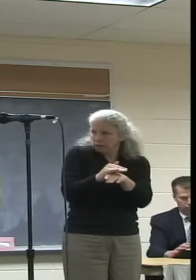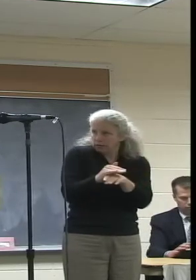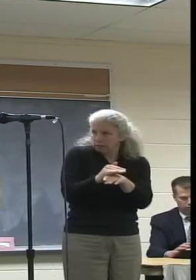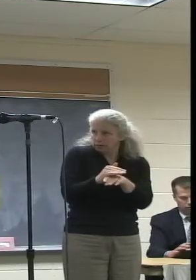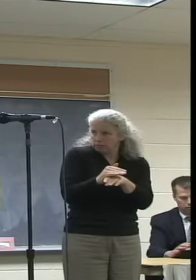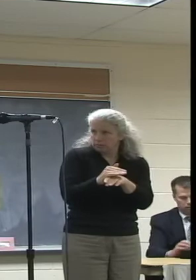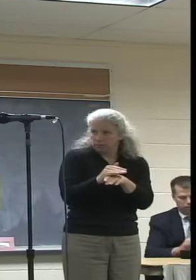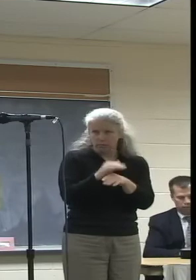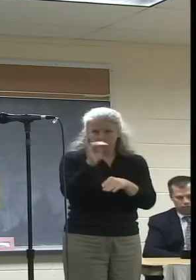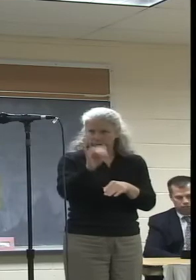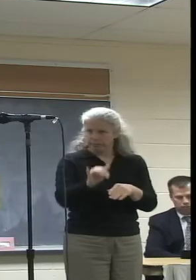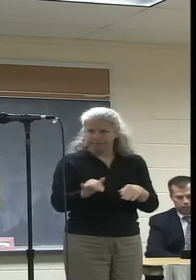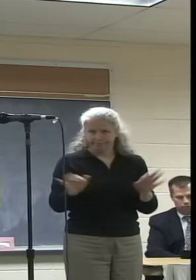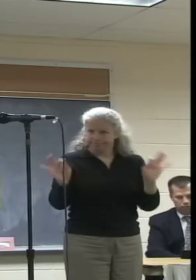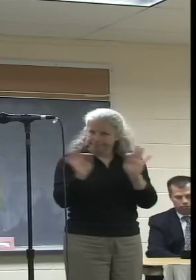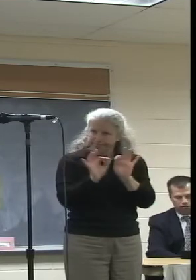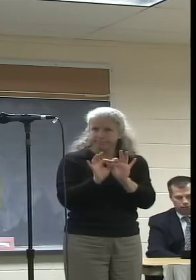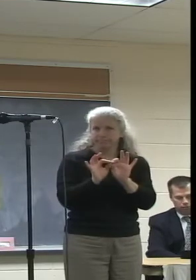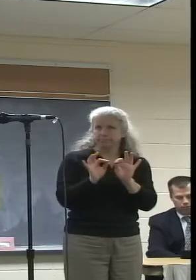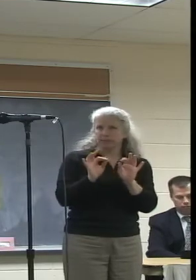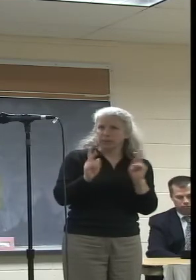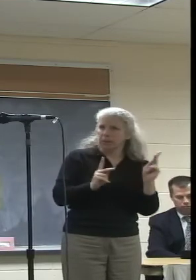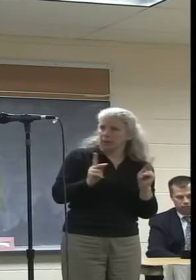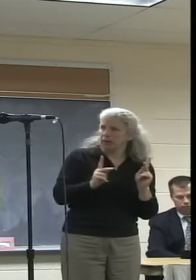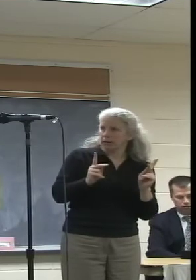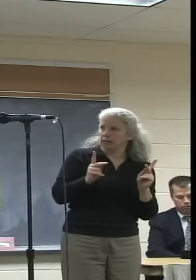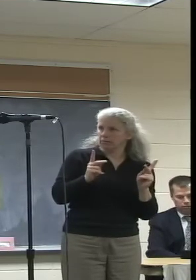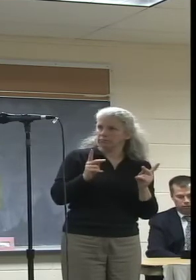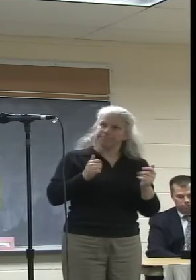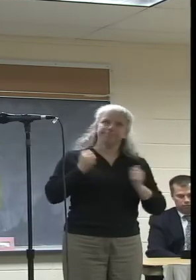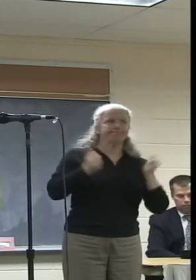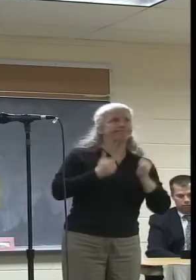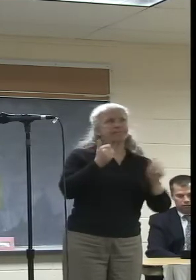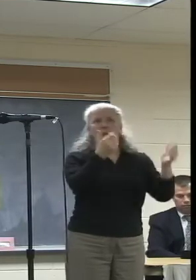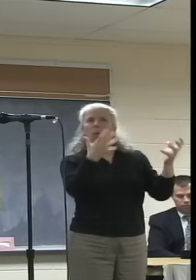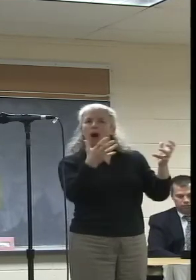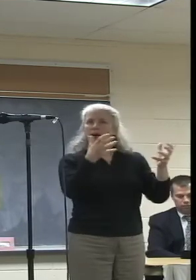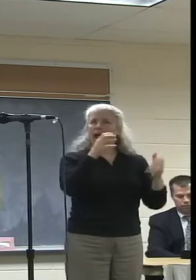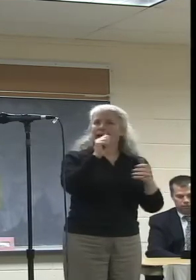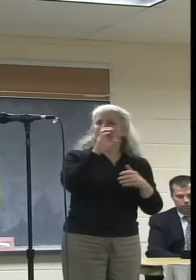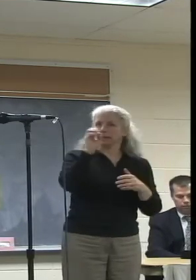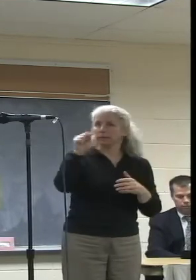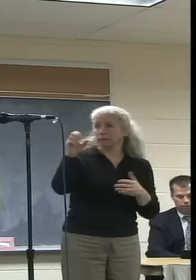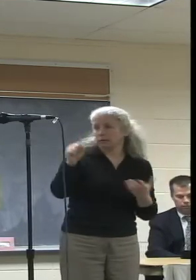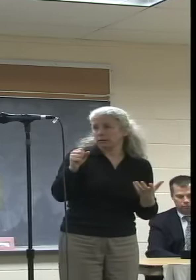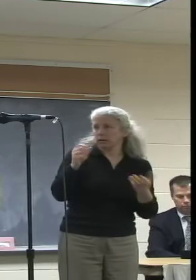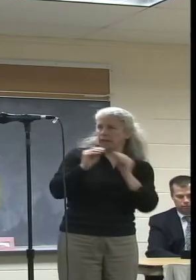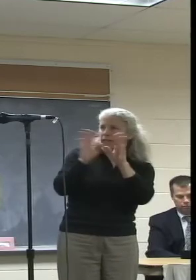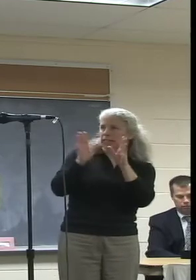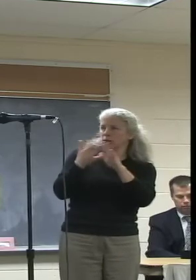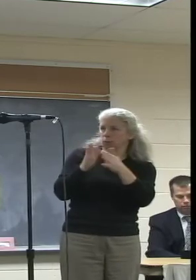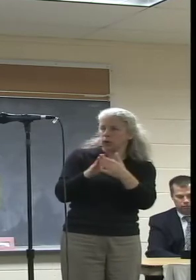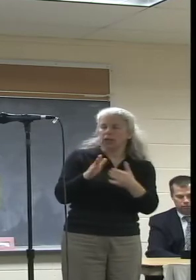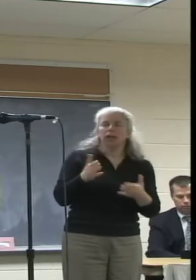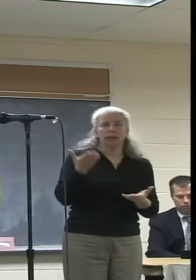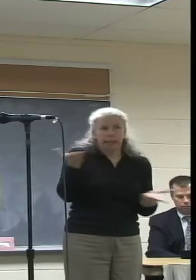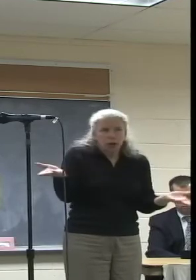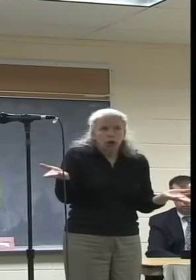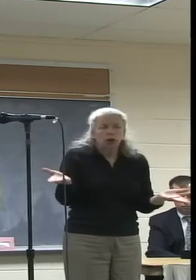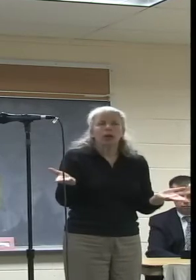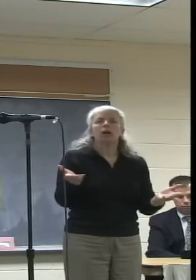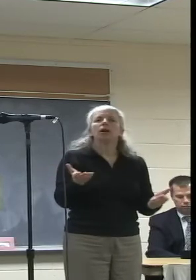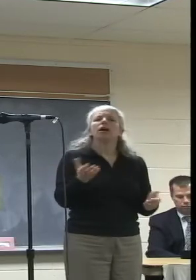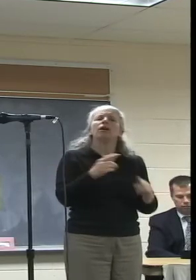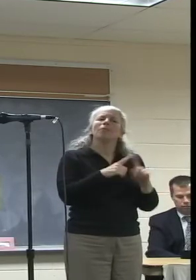has a very robust presence in this community and is desired by this community. But the fact is, the infrastructure is